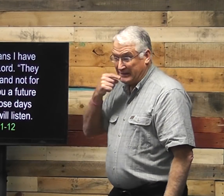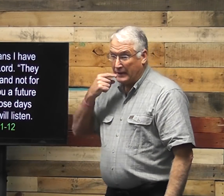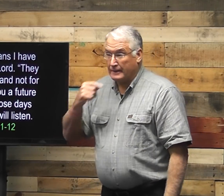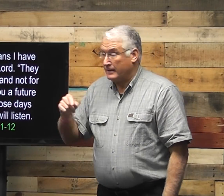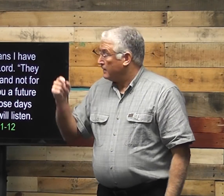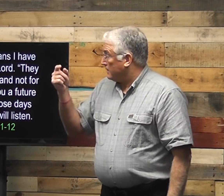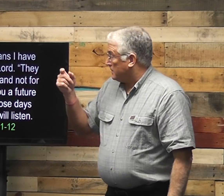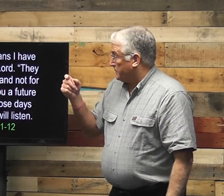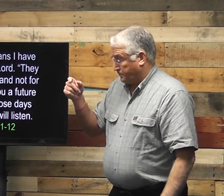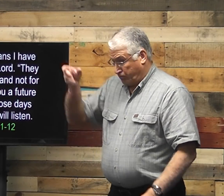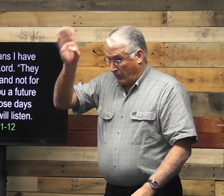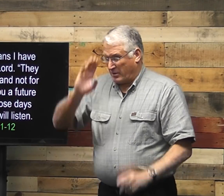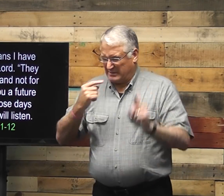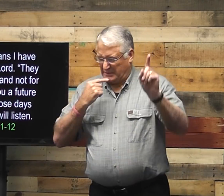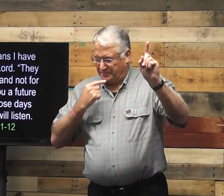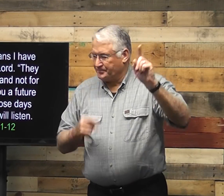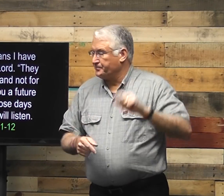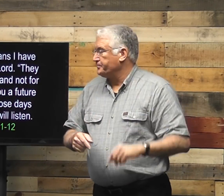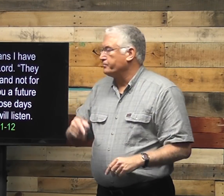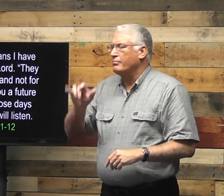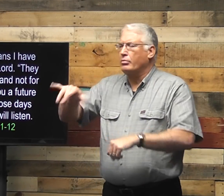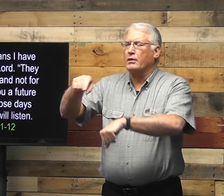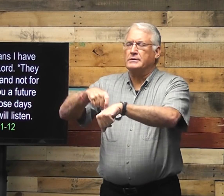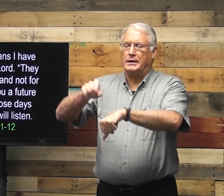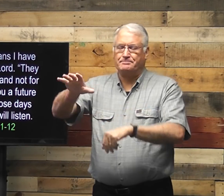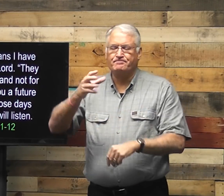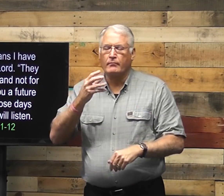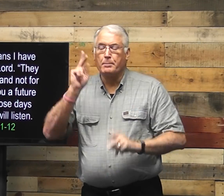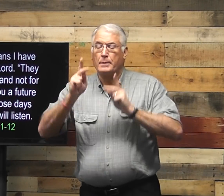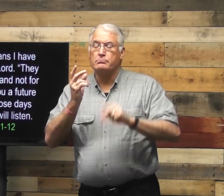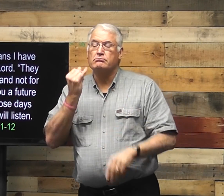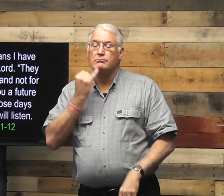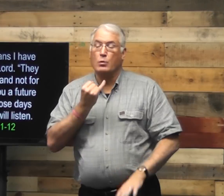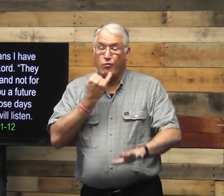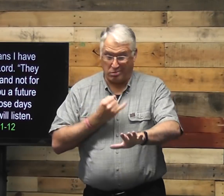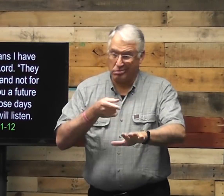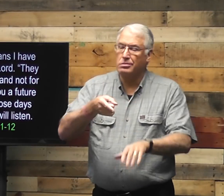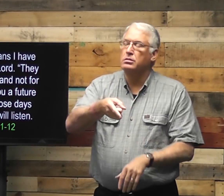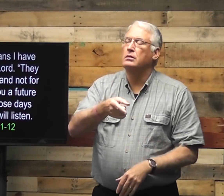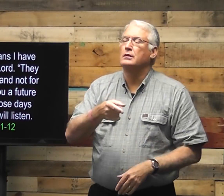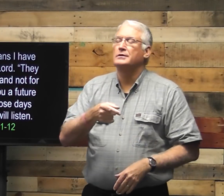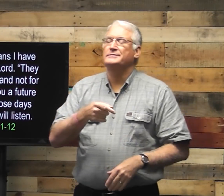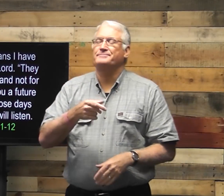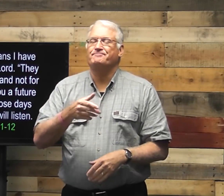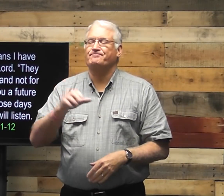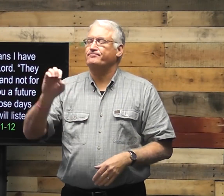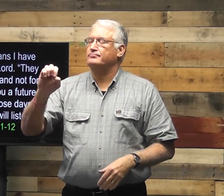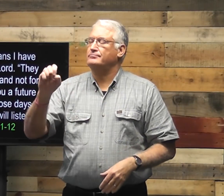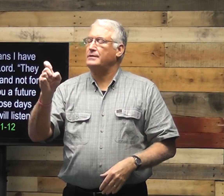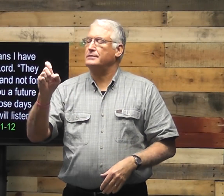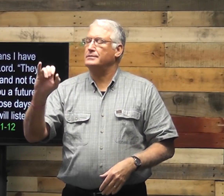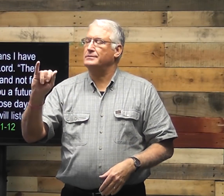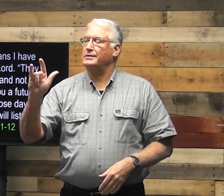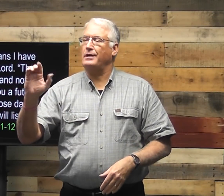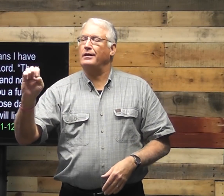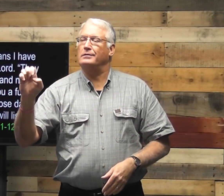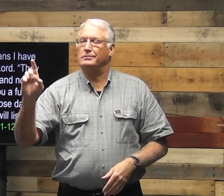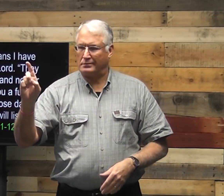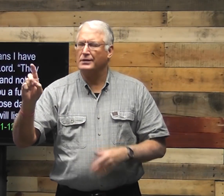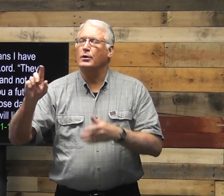It says, God's saying this. He says, that time, the people of Israel, they were